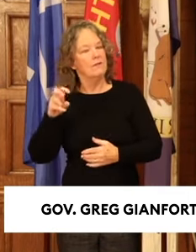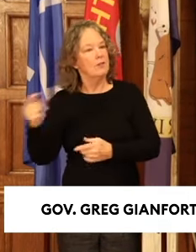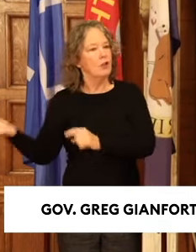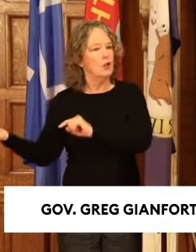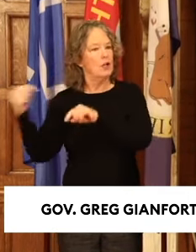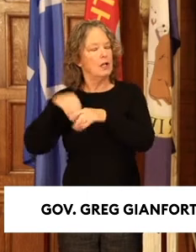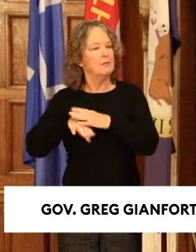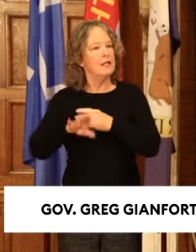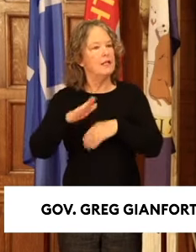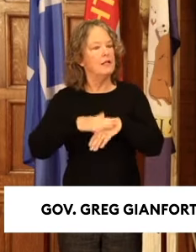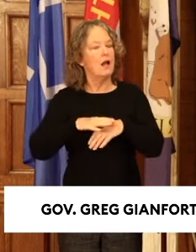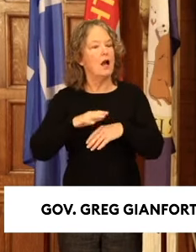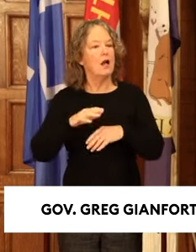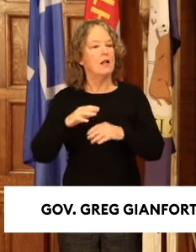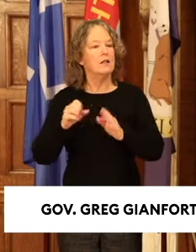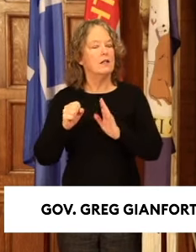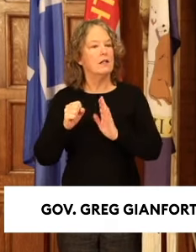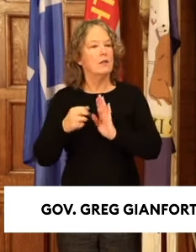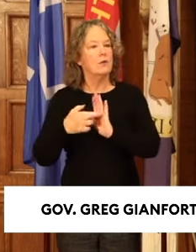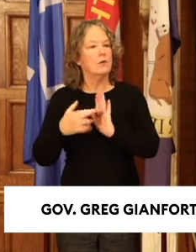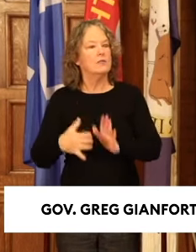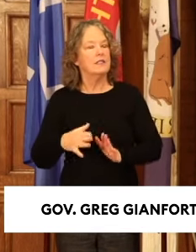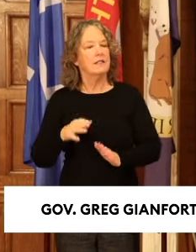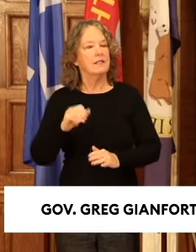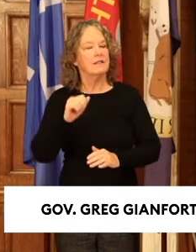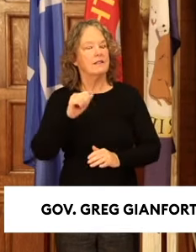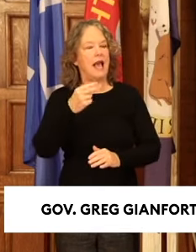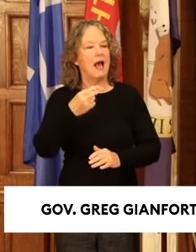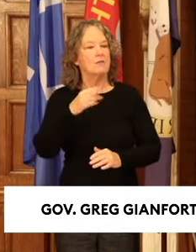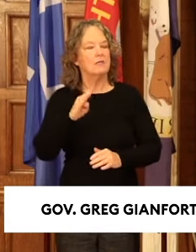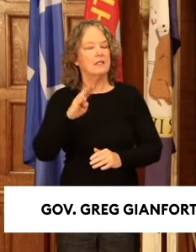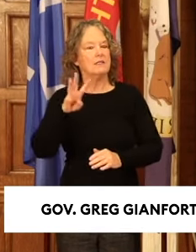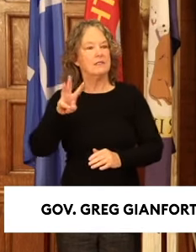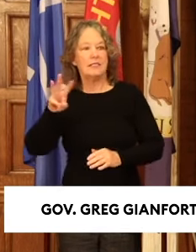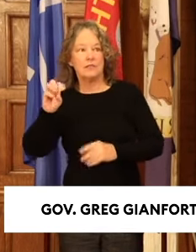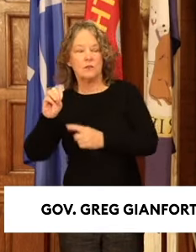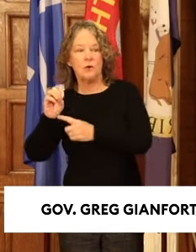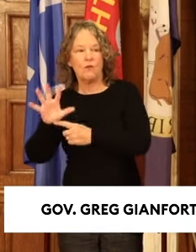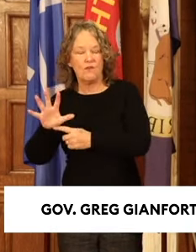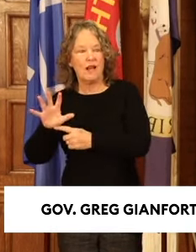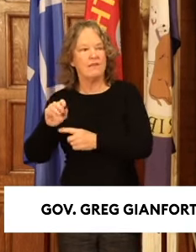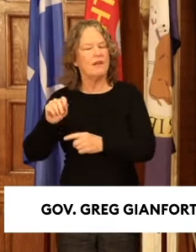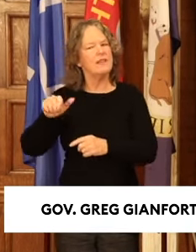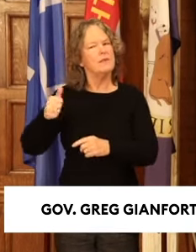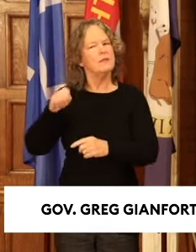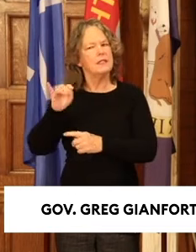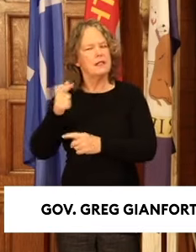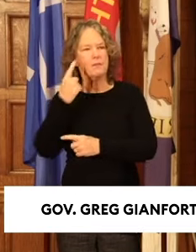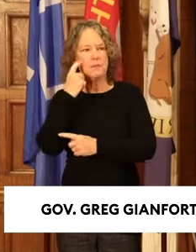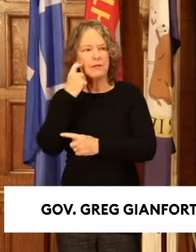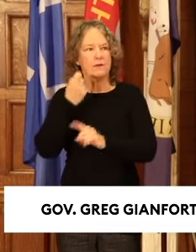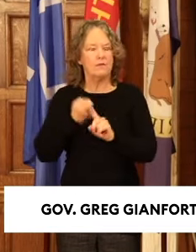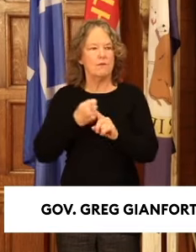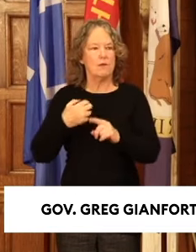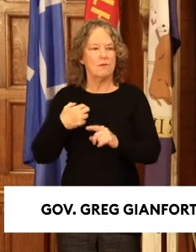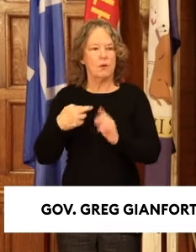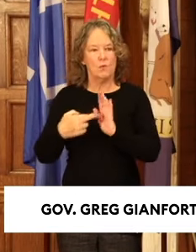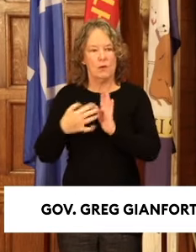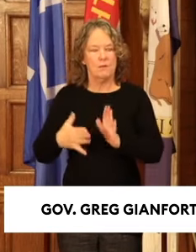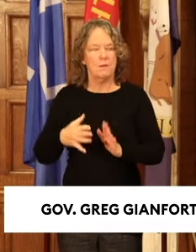Representative Carlson's bill, House Bill 605. There was another bill yesterday, the other day, from Representative Mercer.